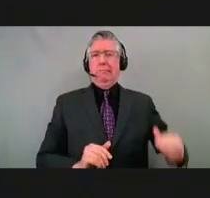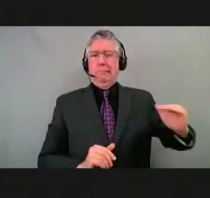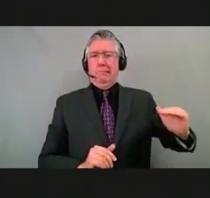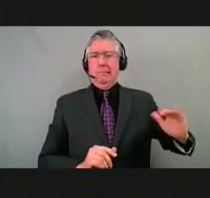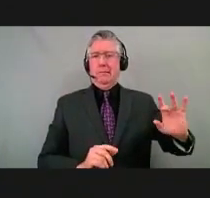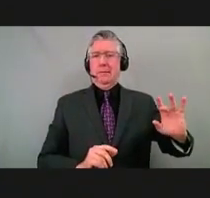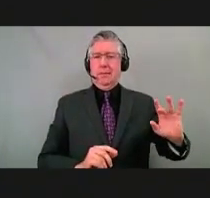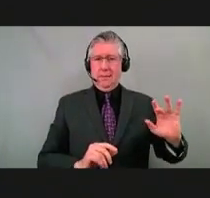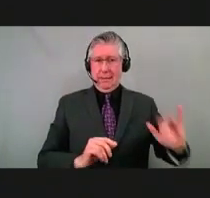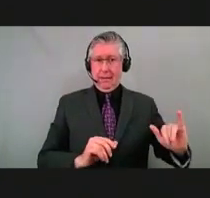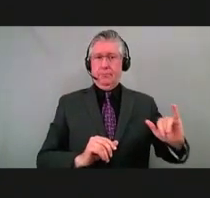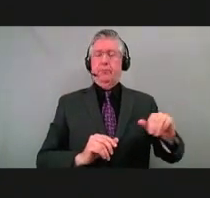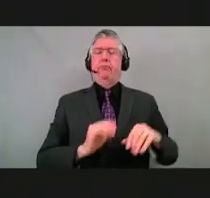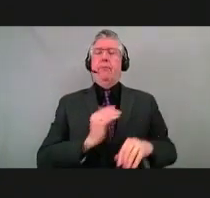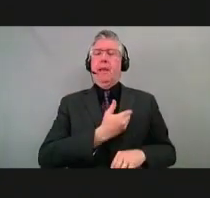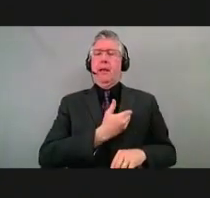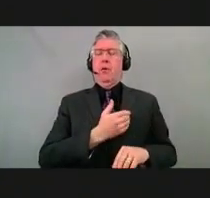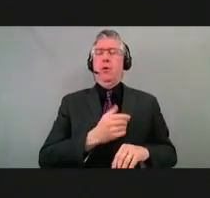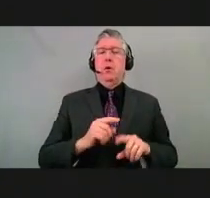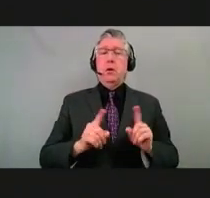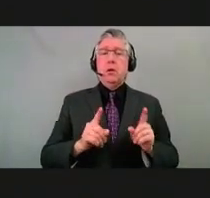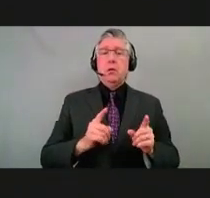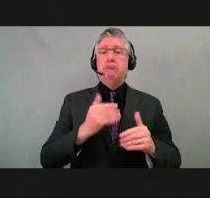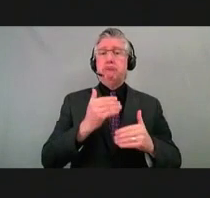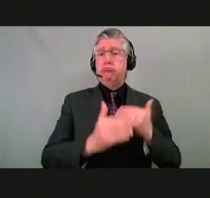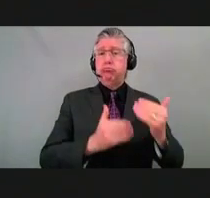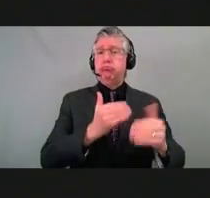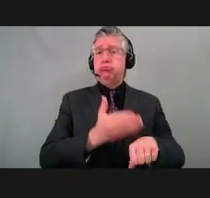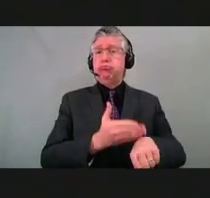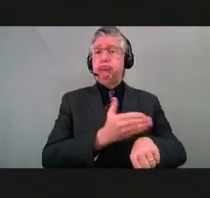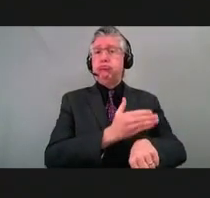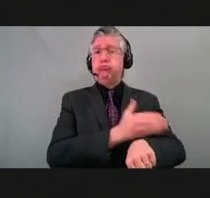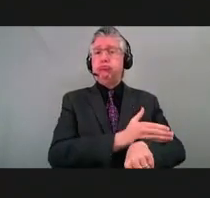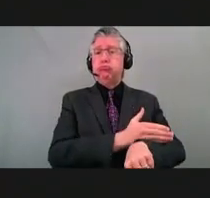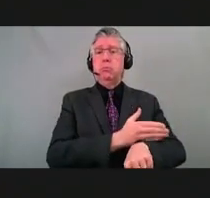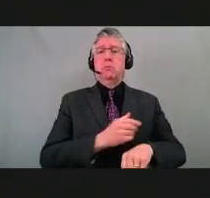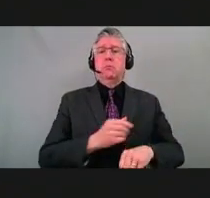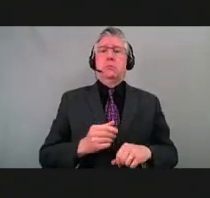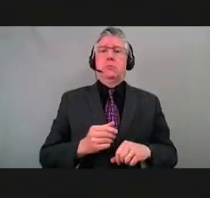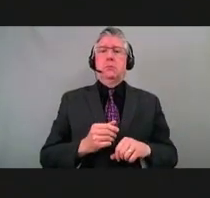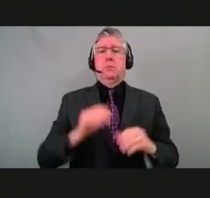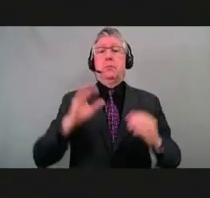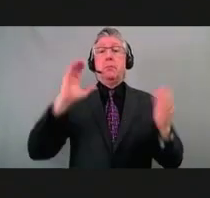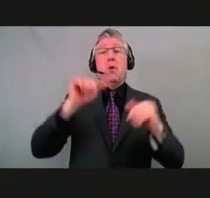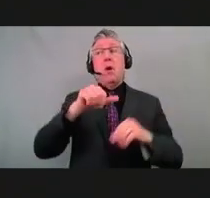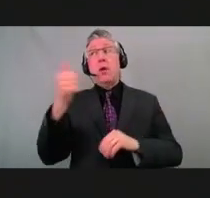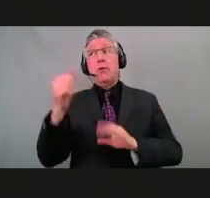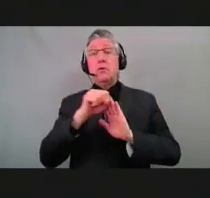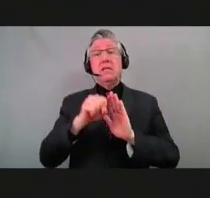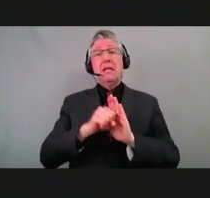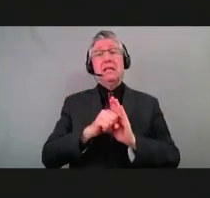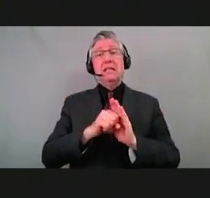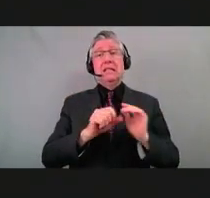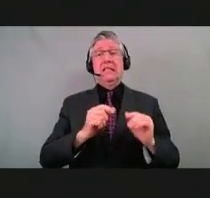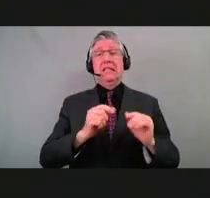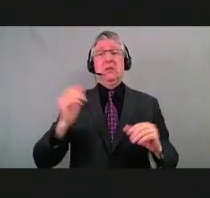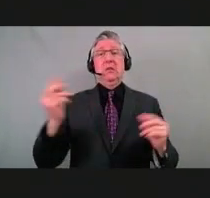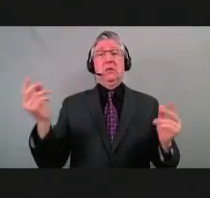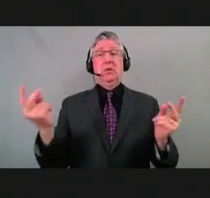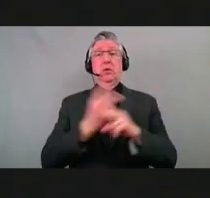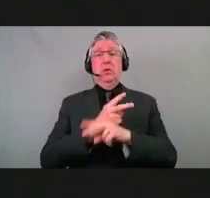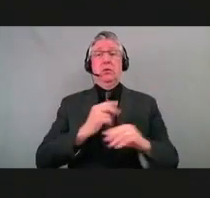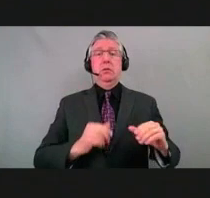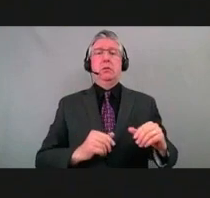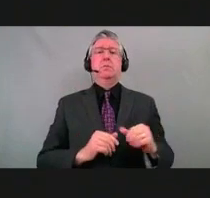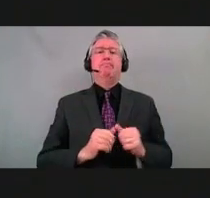certainly lots of improvements being made. And Colorado is doing quite well when compared to other states across the country. And with that, I will hand it over to